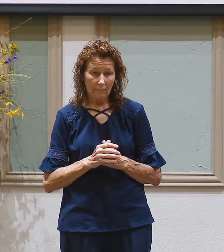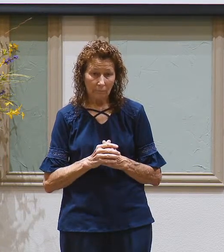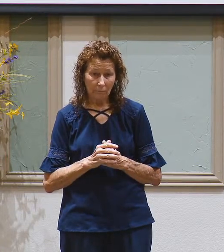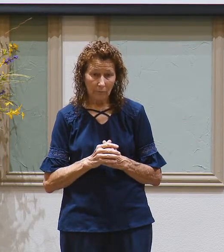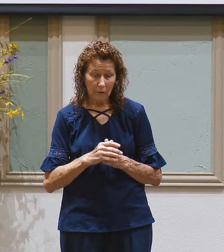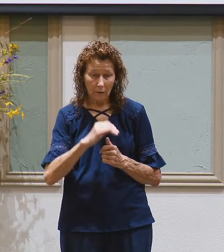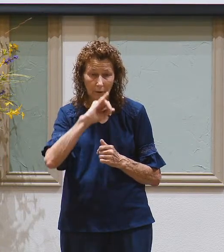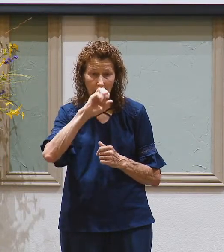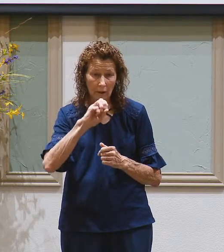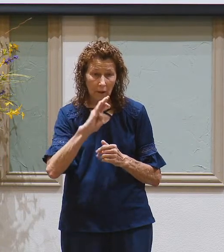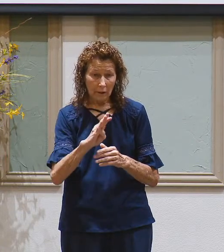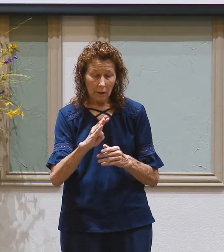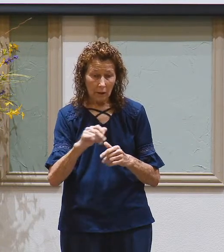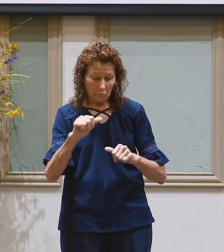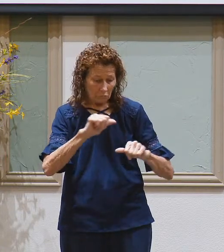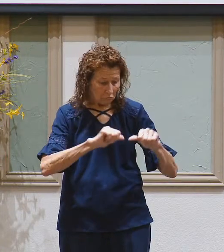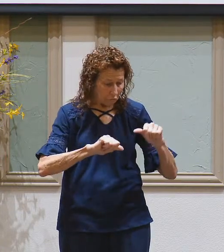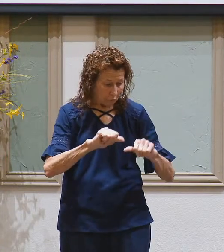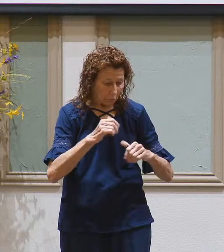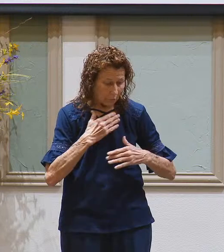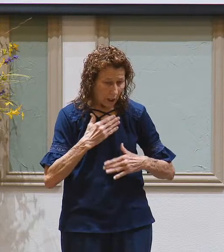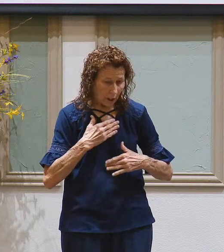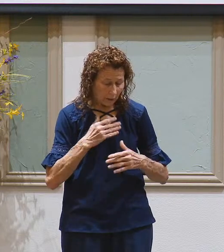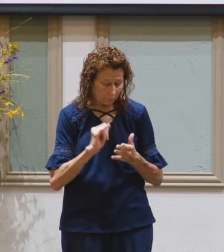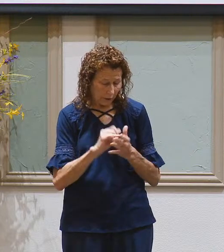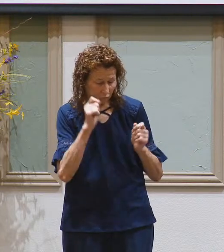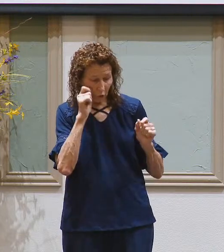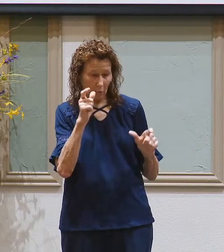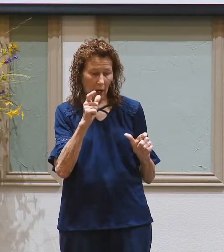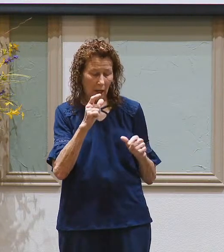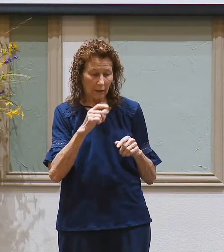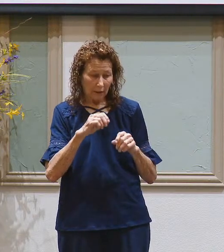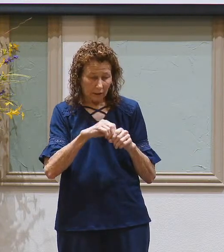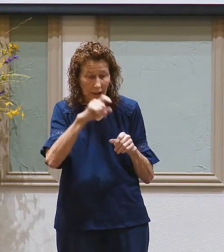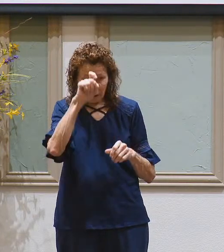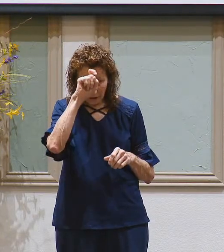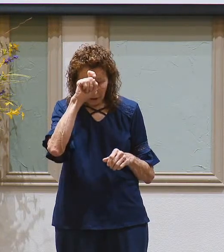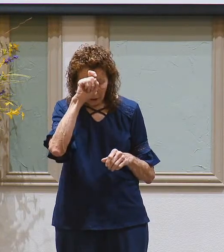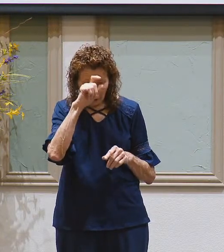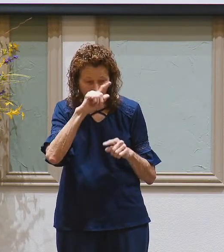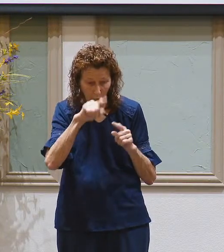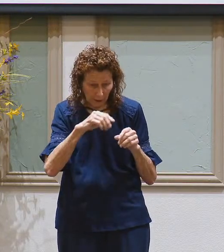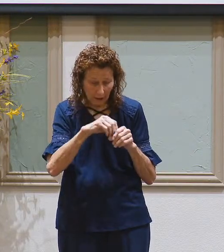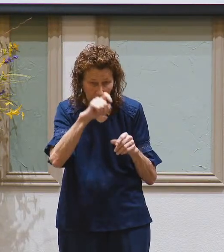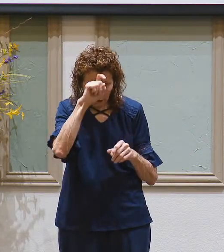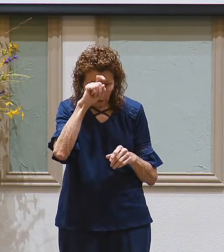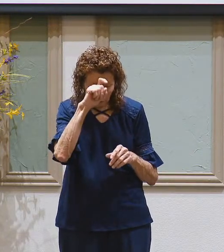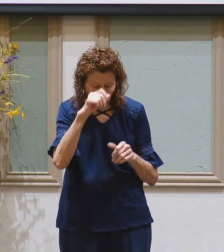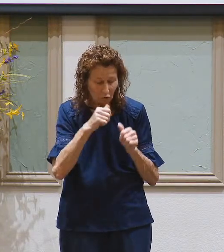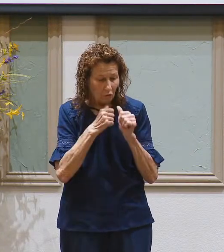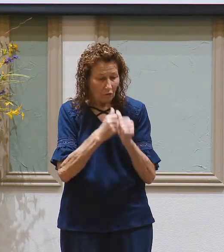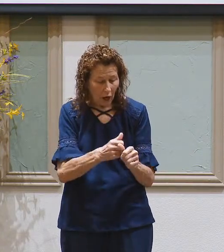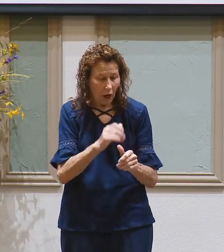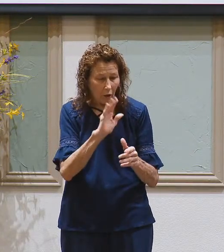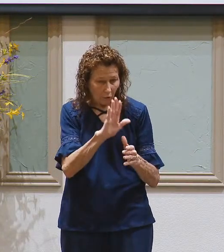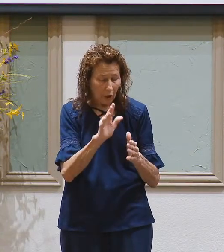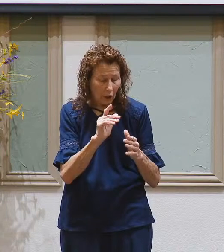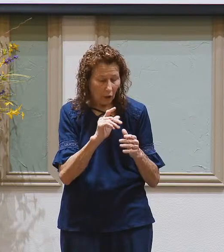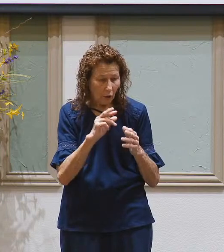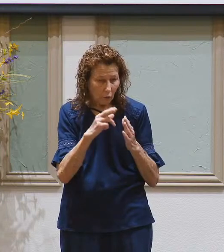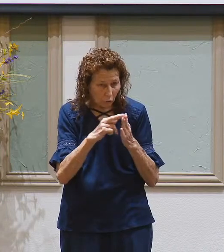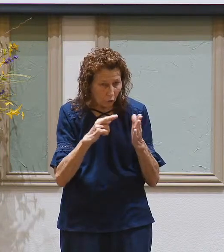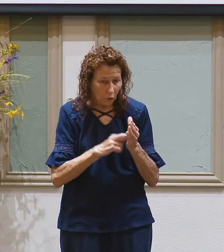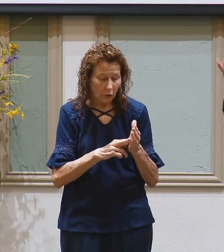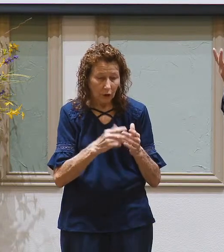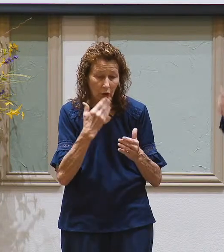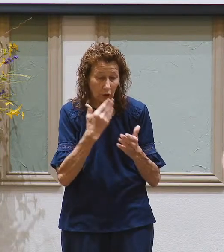Jacob is embalmed. That's a little bit of a surprise, but he's in Egypt. And I guess when you're in Egypt, you do as the Egyptians do, and they're really good at